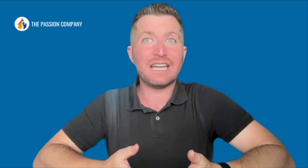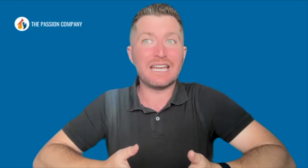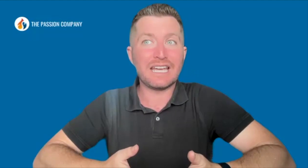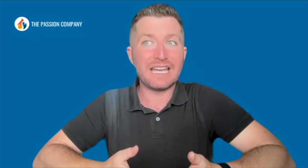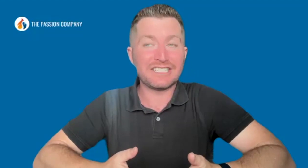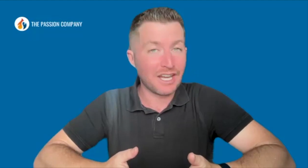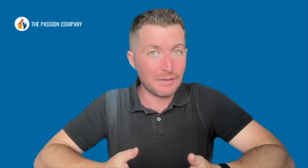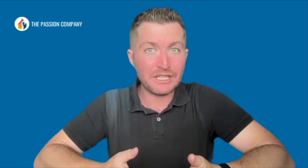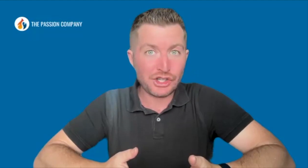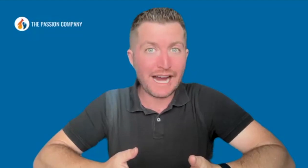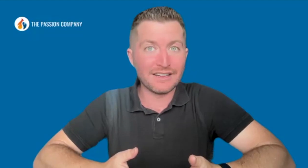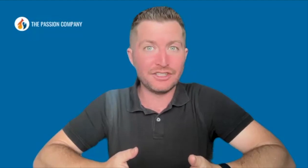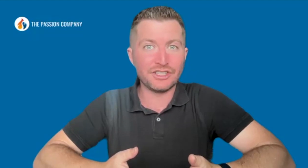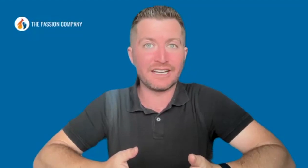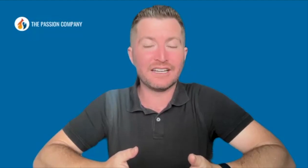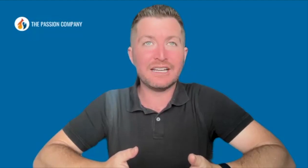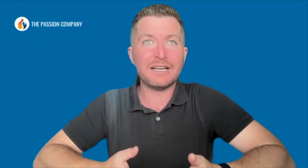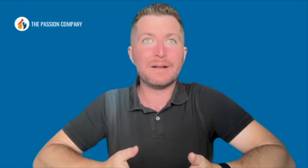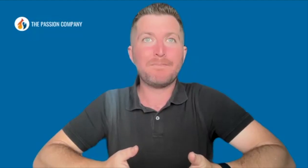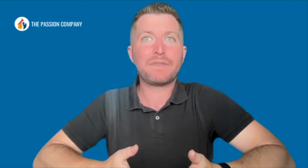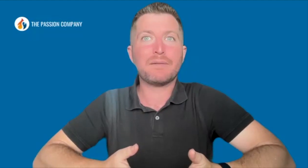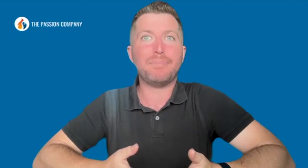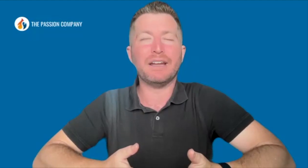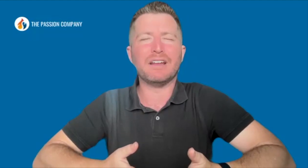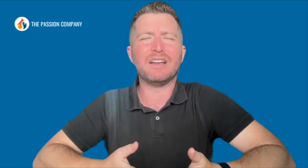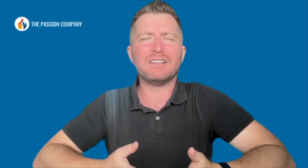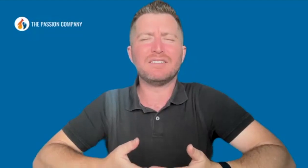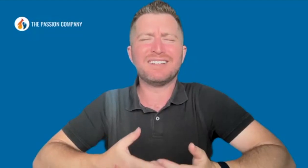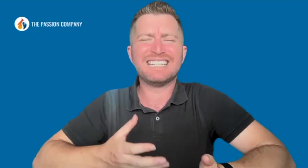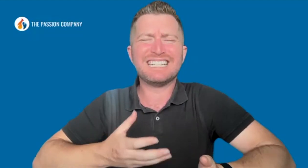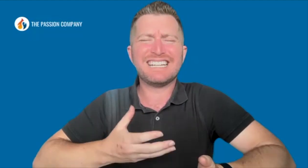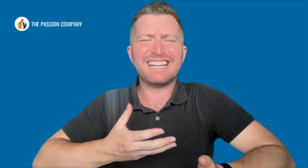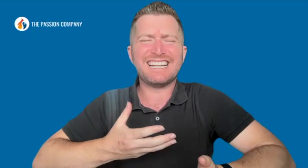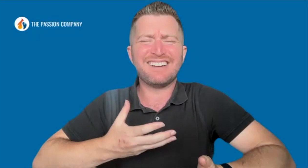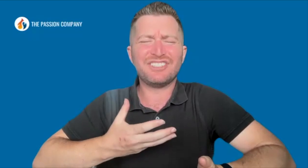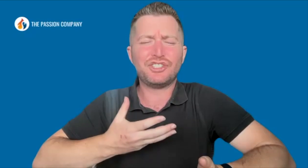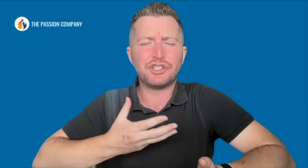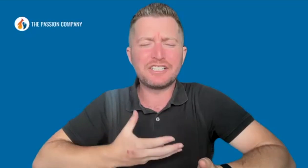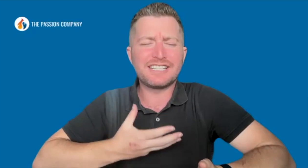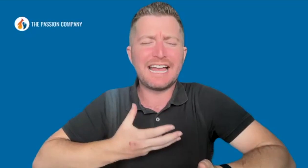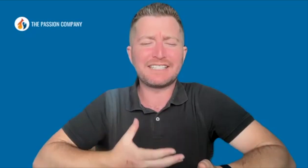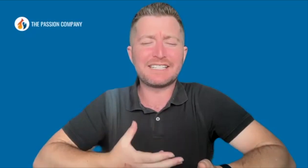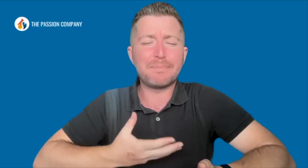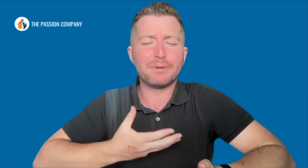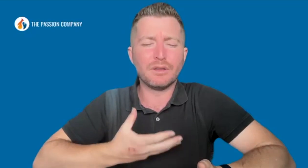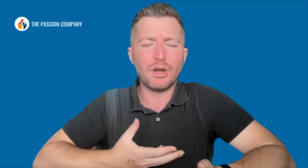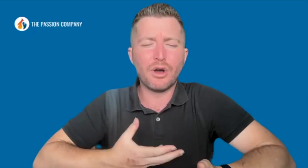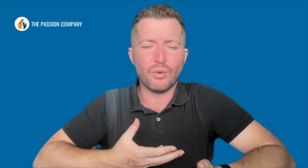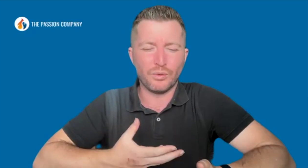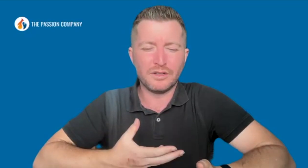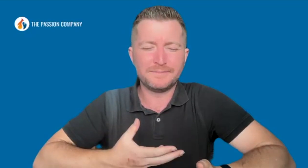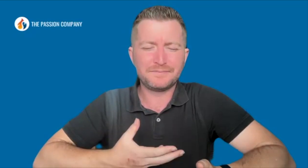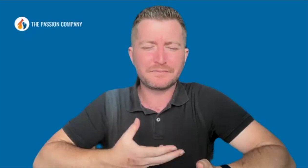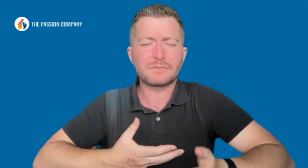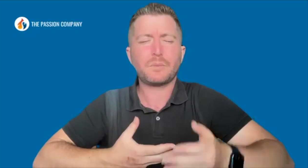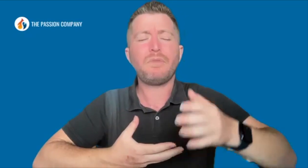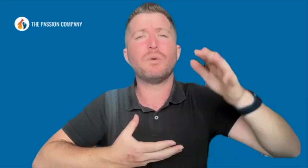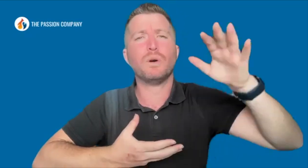It's going to be challenging. But just that step alone will